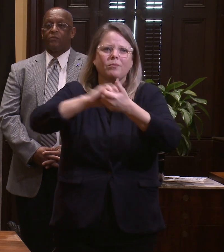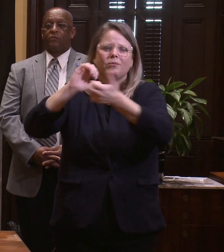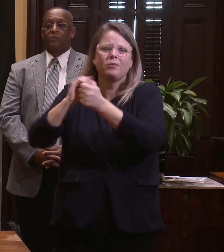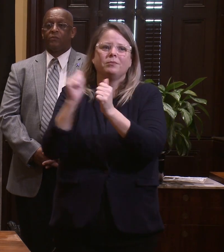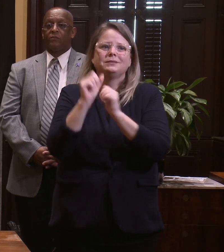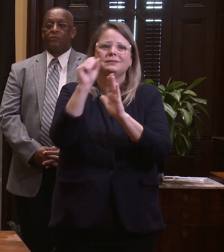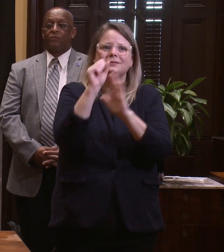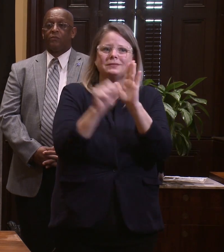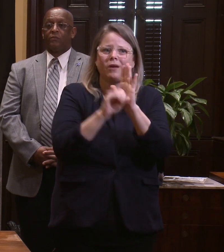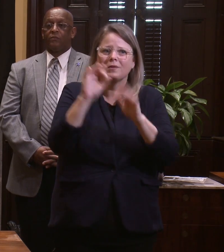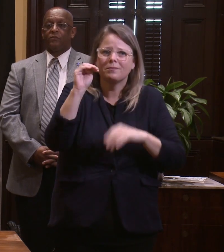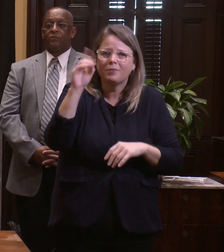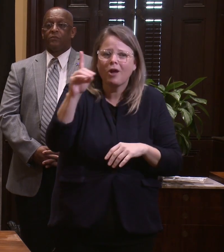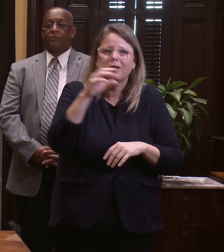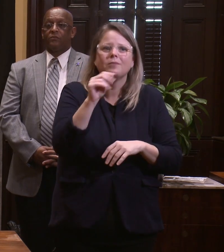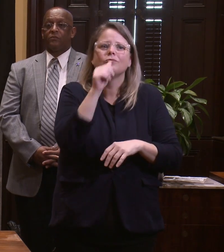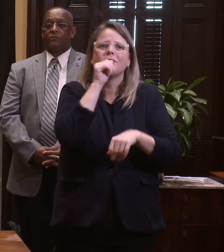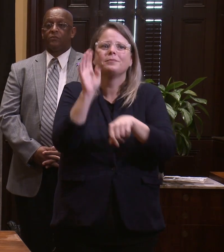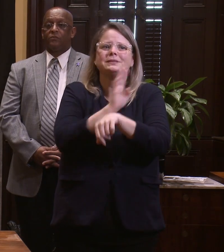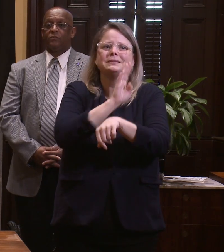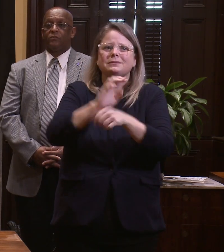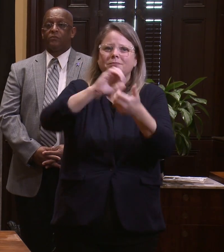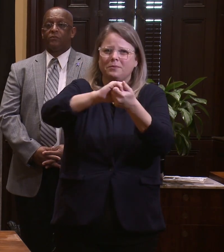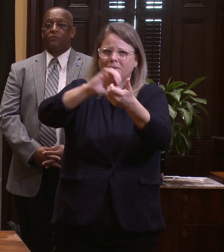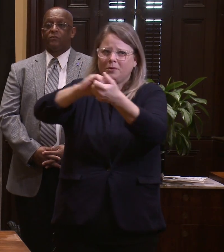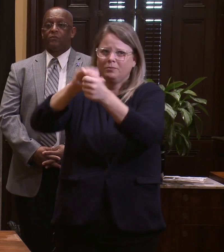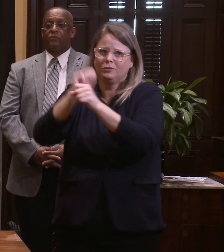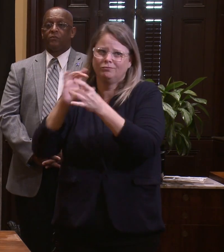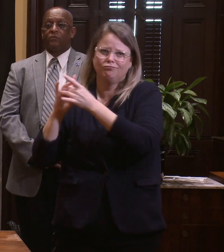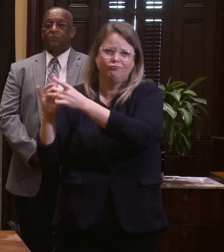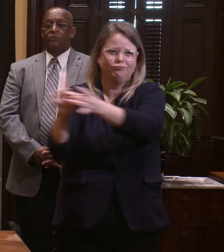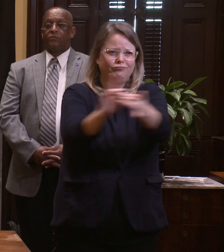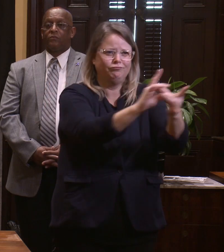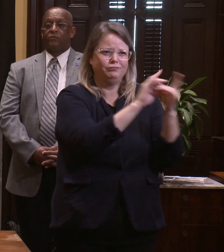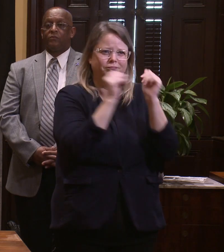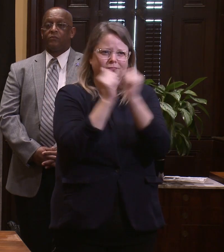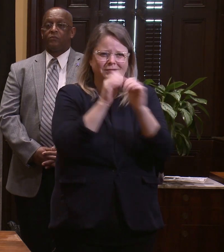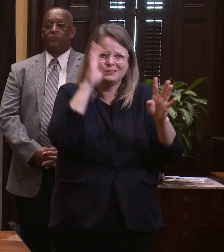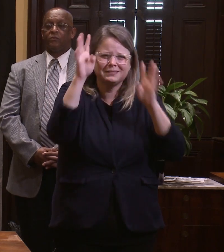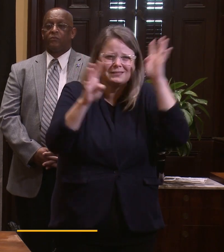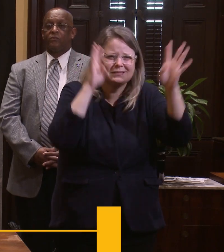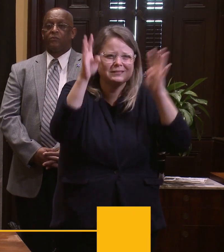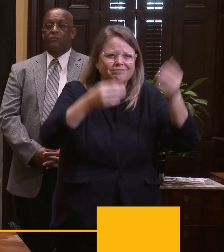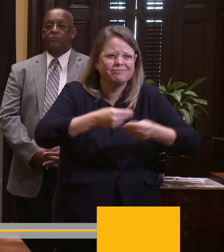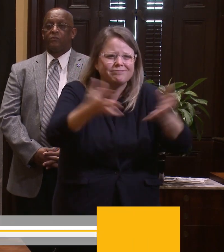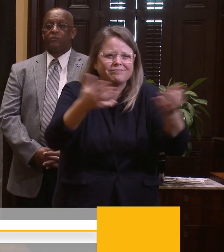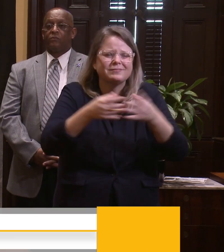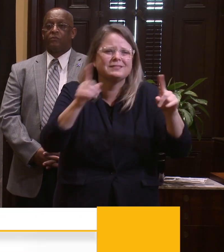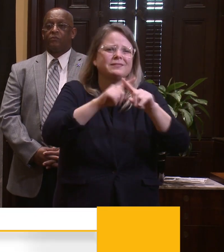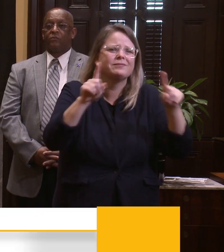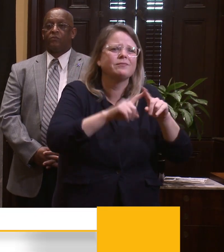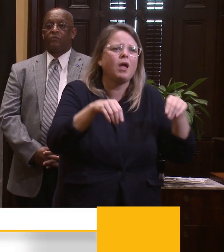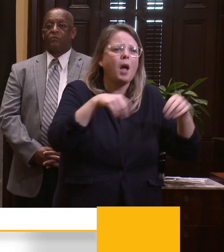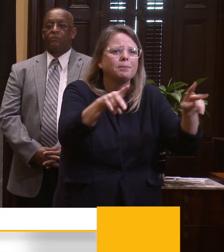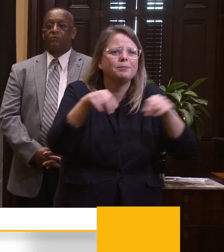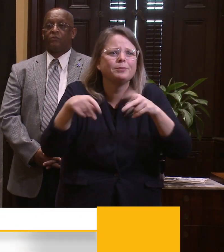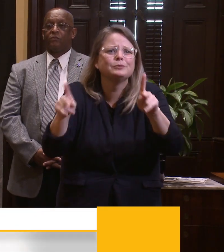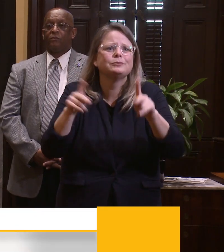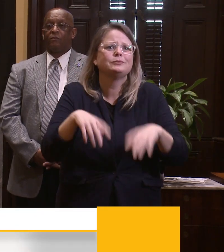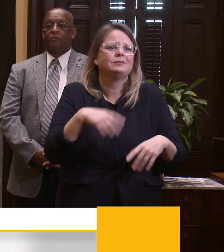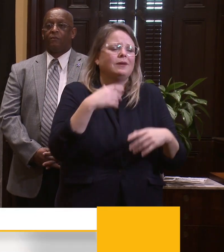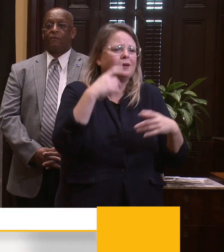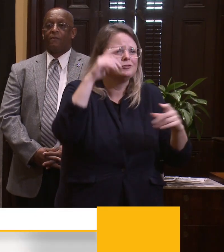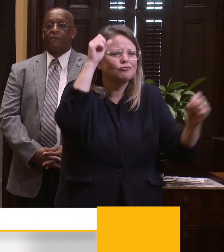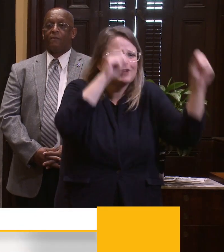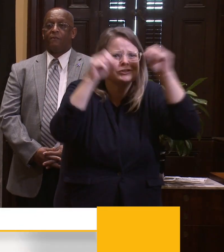to implement a range of strategies and prevention mechanisms that we believe will be effective in supporting